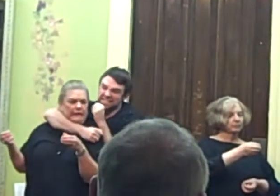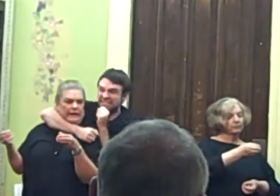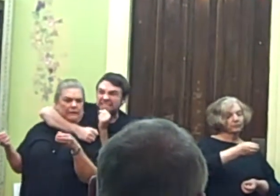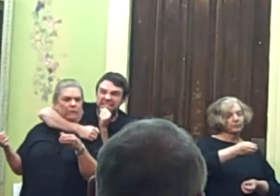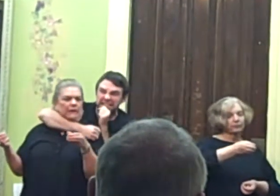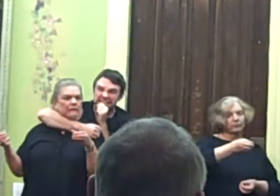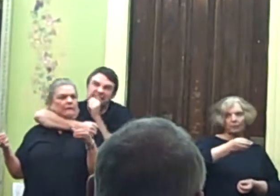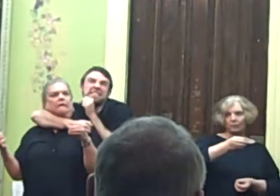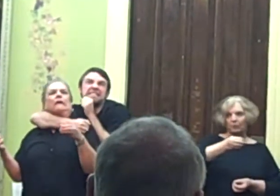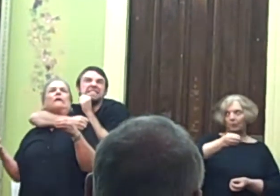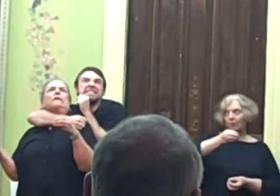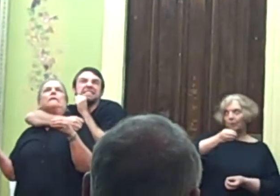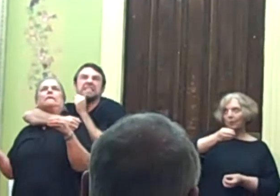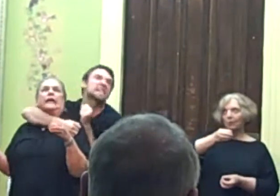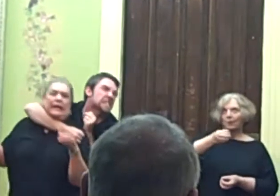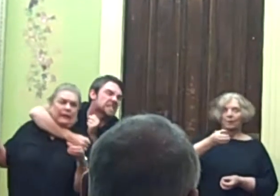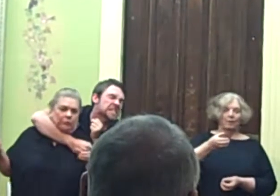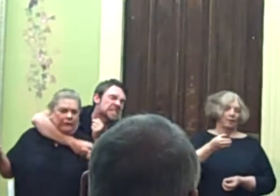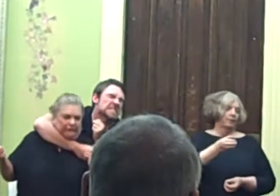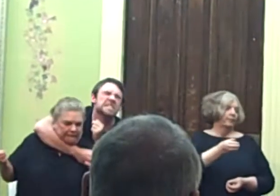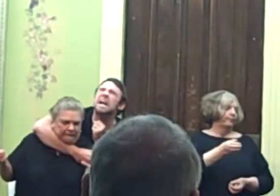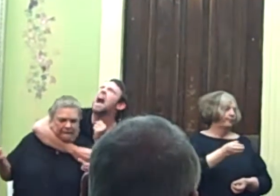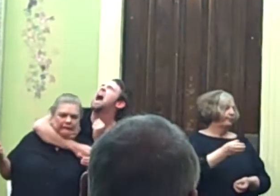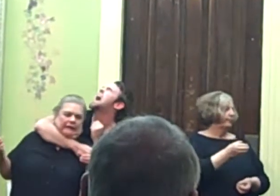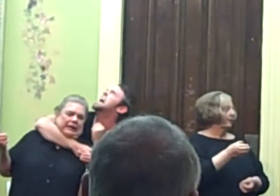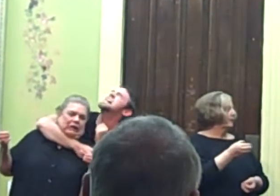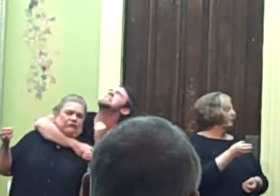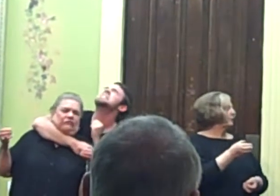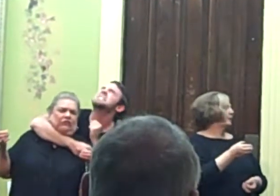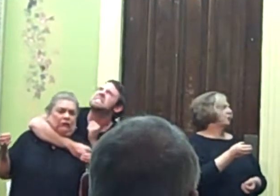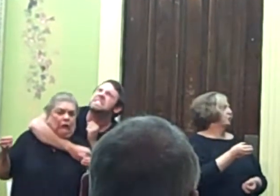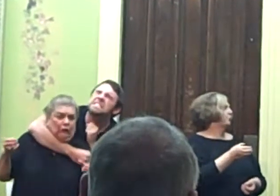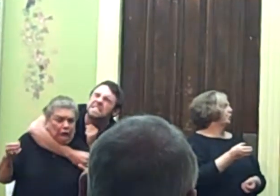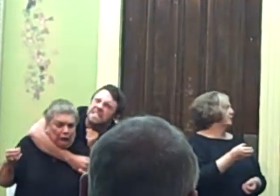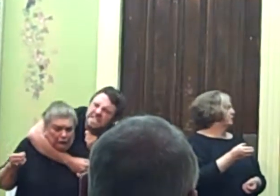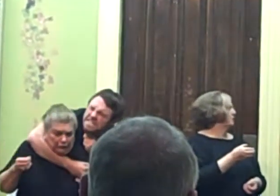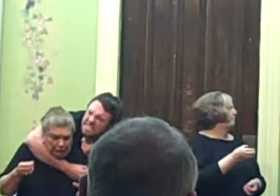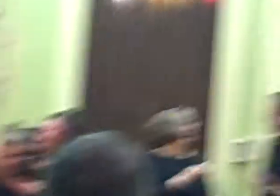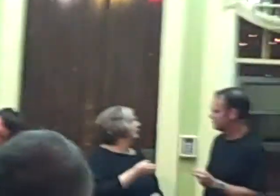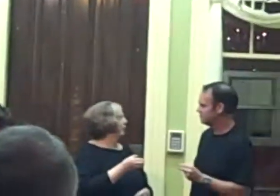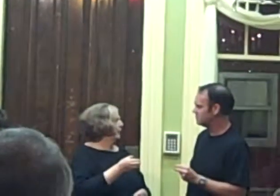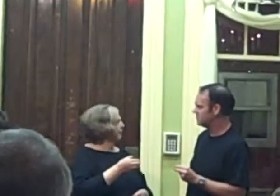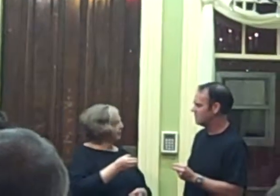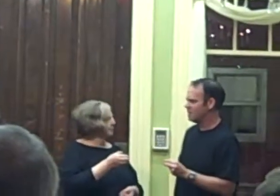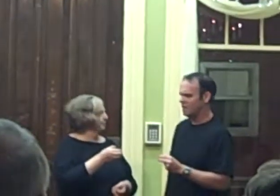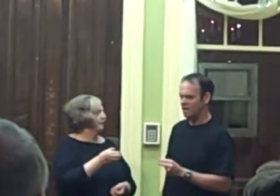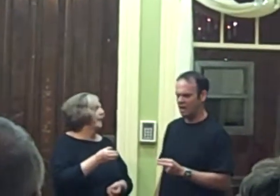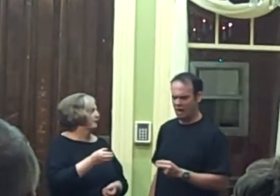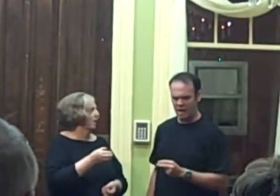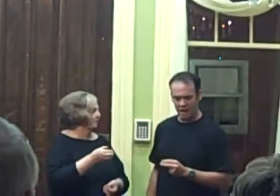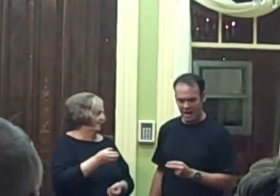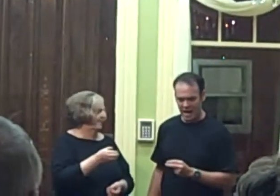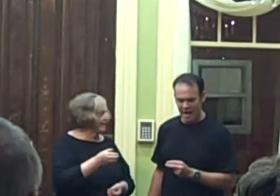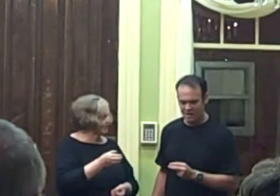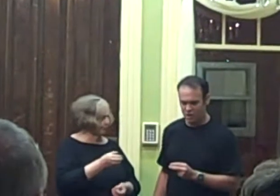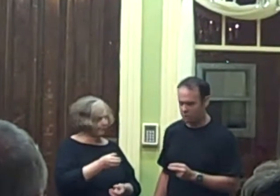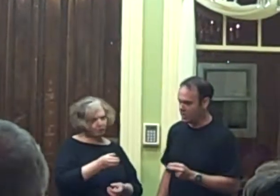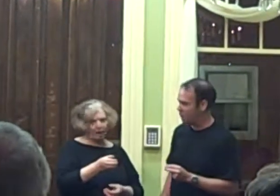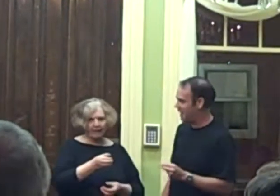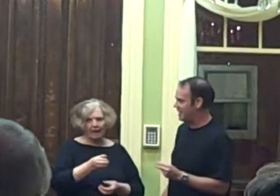Edward! Edward! Anyone in this room is just bellowing. What happened to a blight conversation? I don't know. I